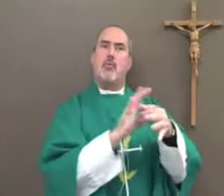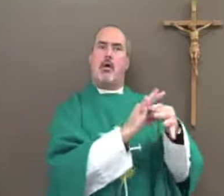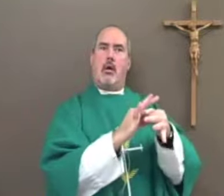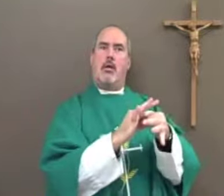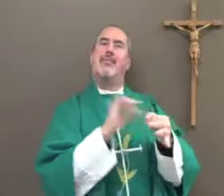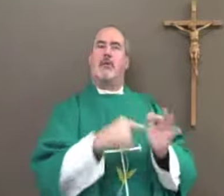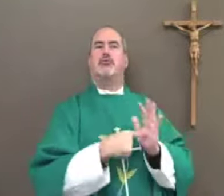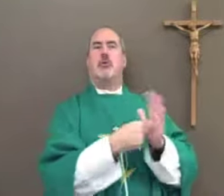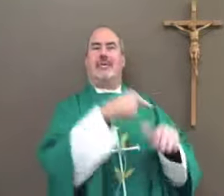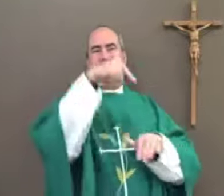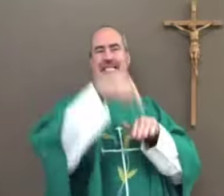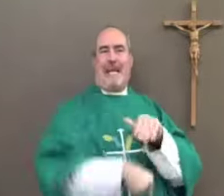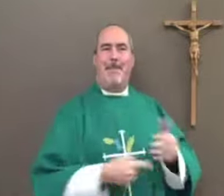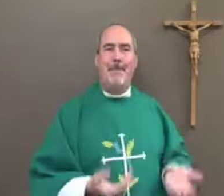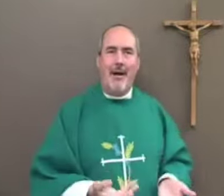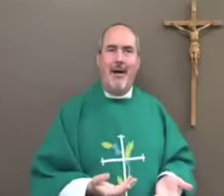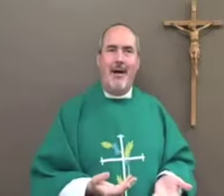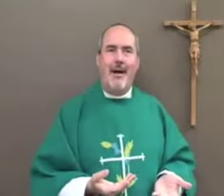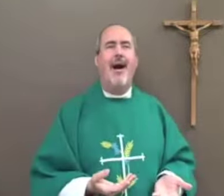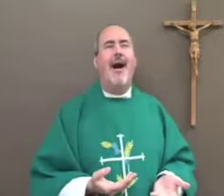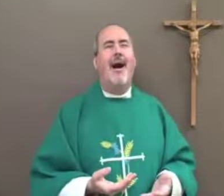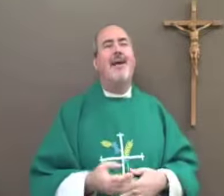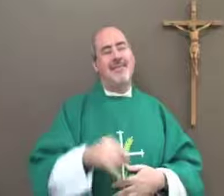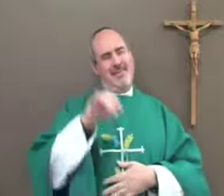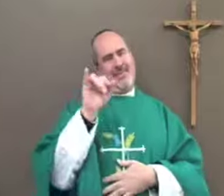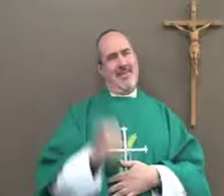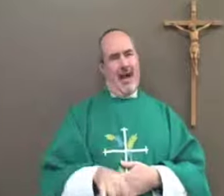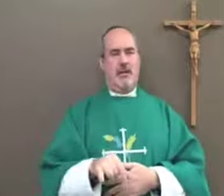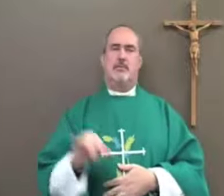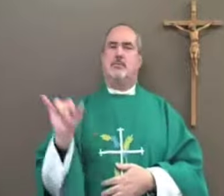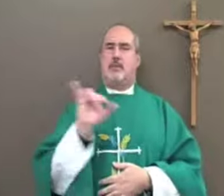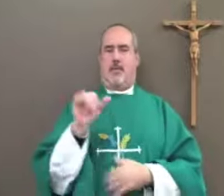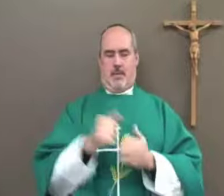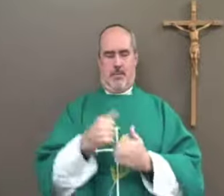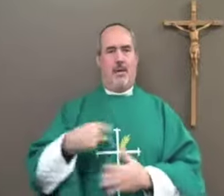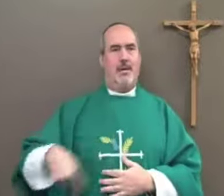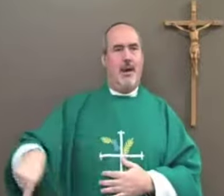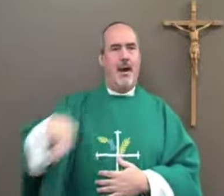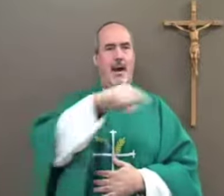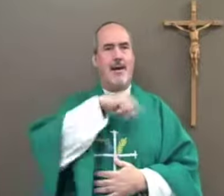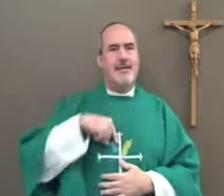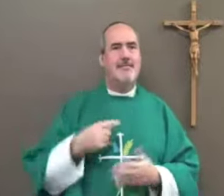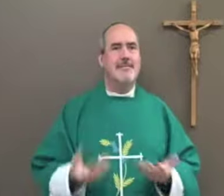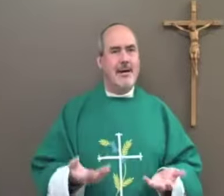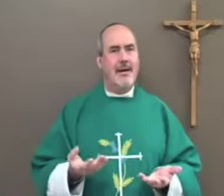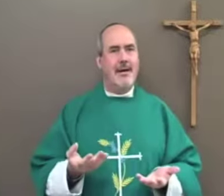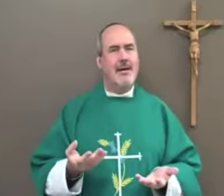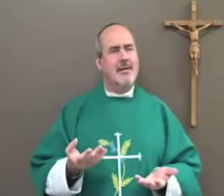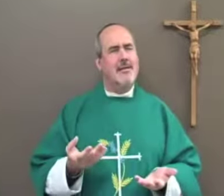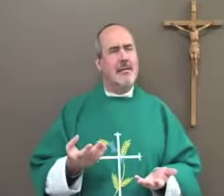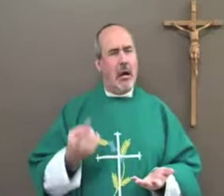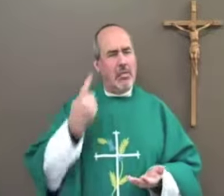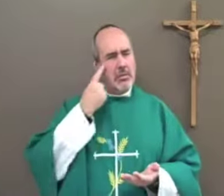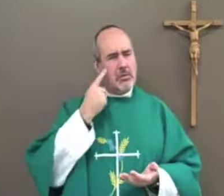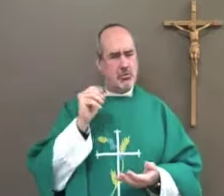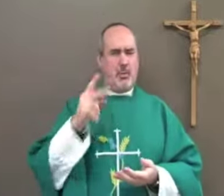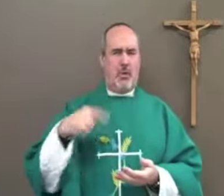do that once in a while to strengthen and deepen their relationship and I think that's the same with us and God I